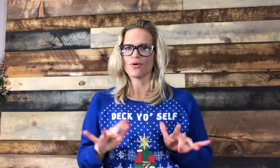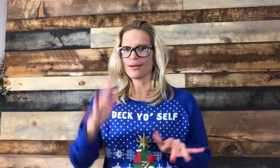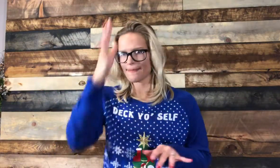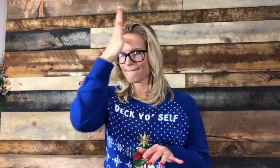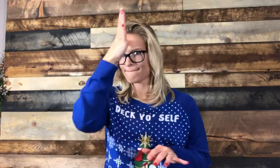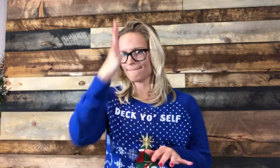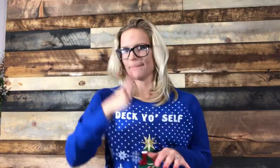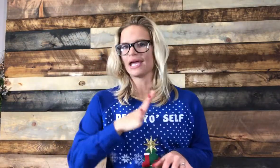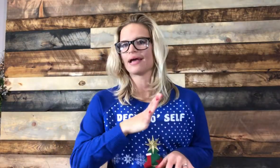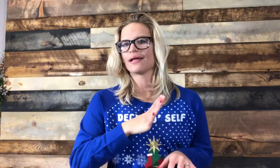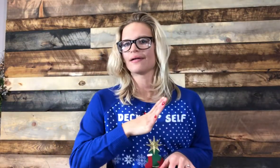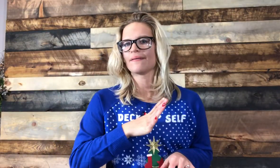Snowman.